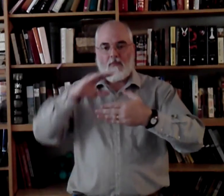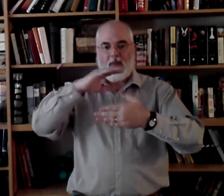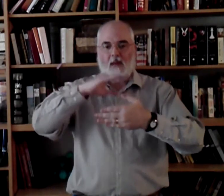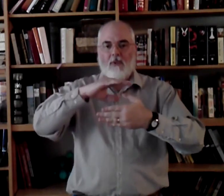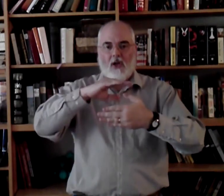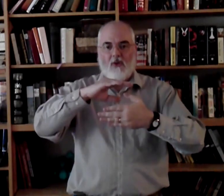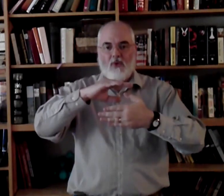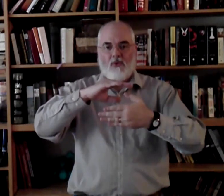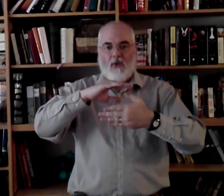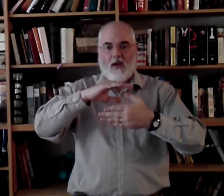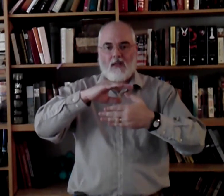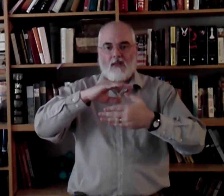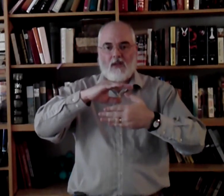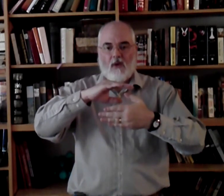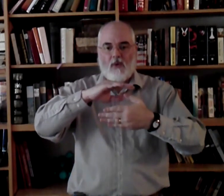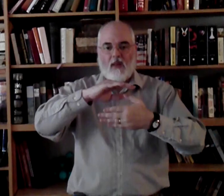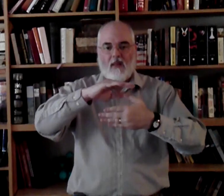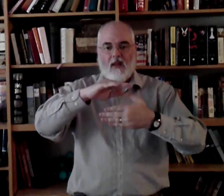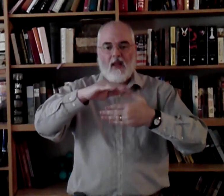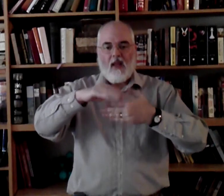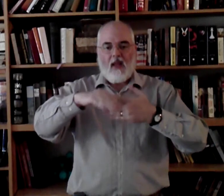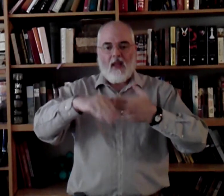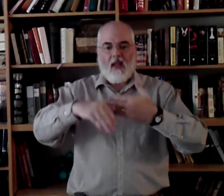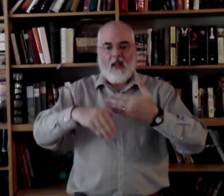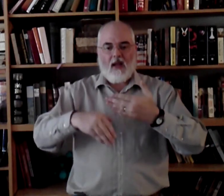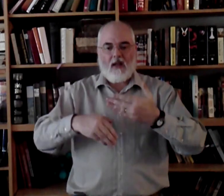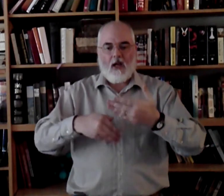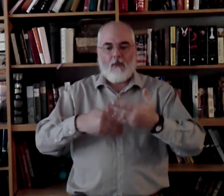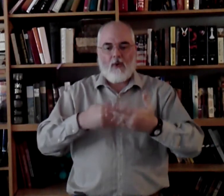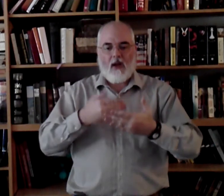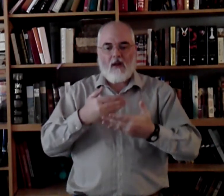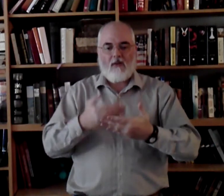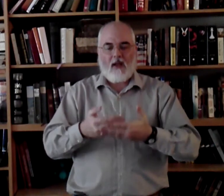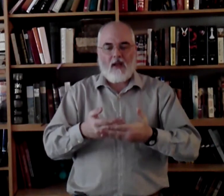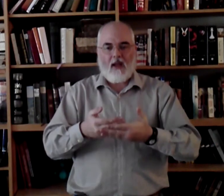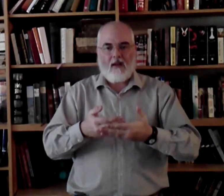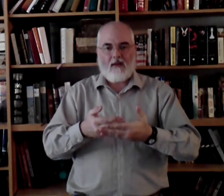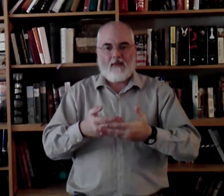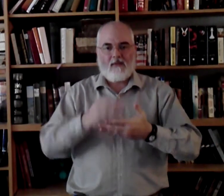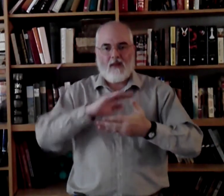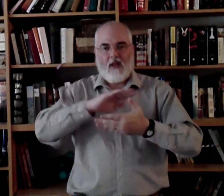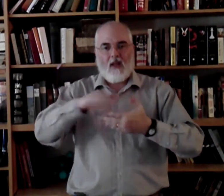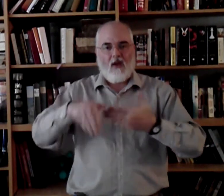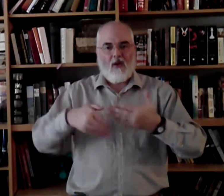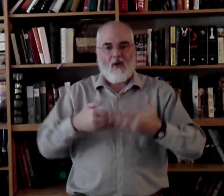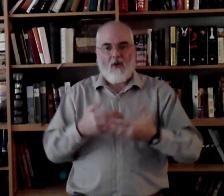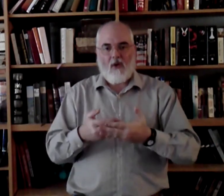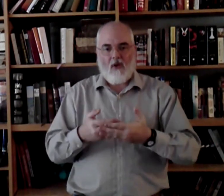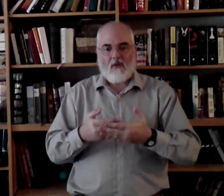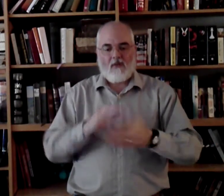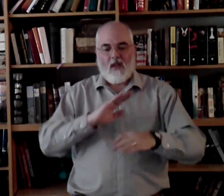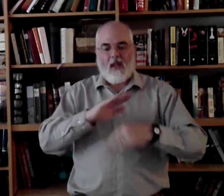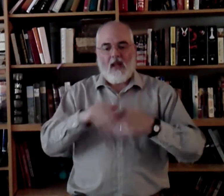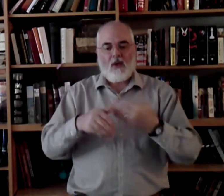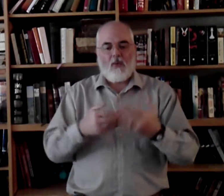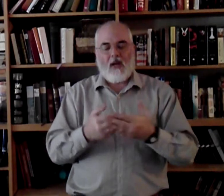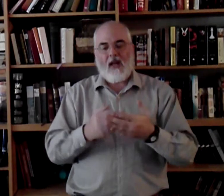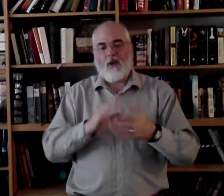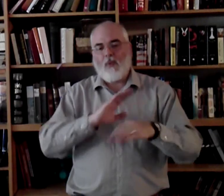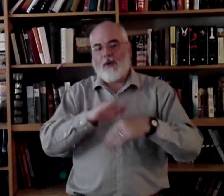Kind of put a little roof on it to start with. And come around and land. All. And you really kind of twiddle